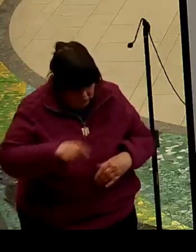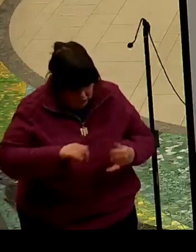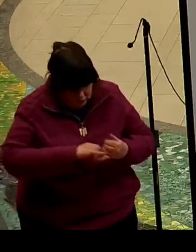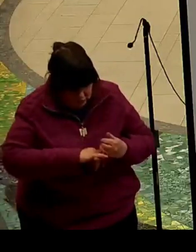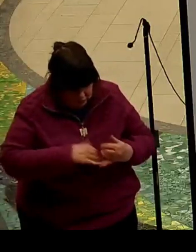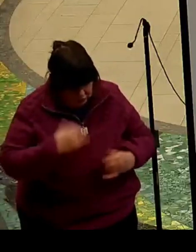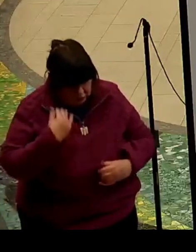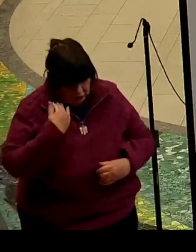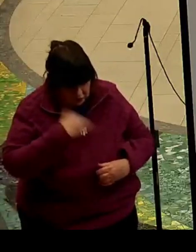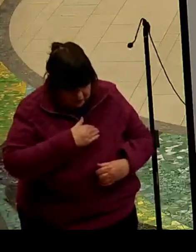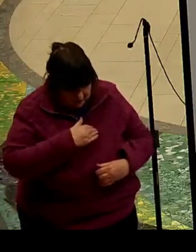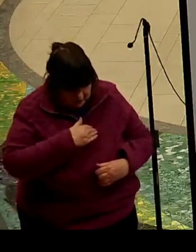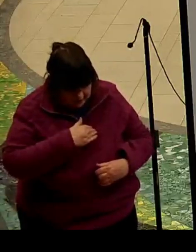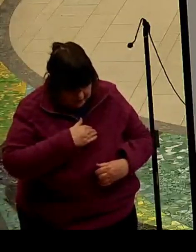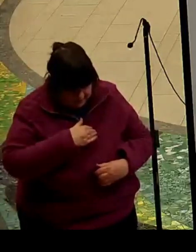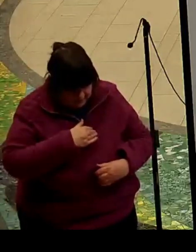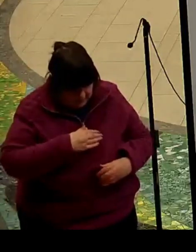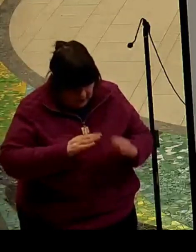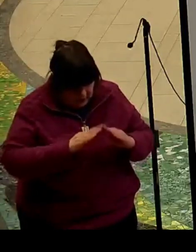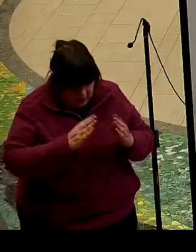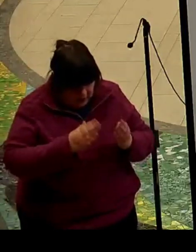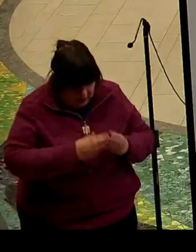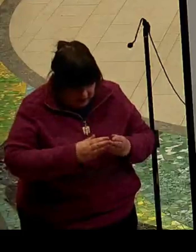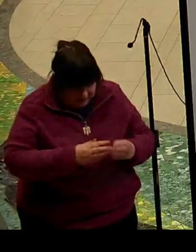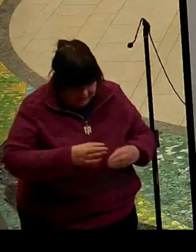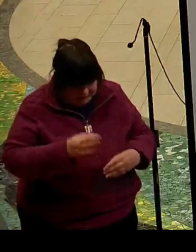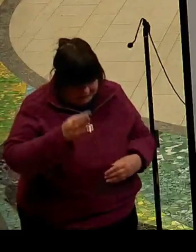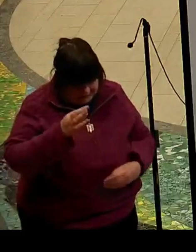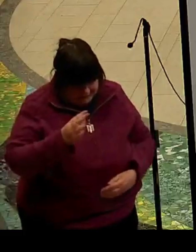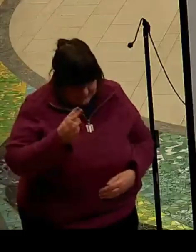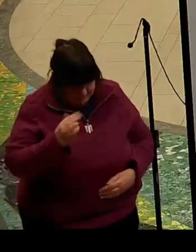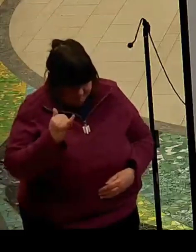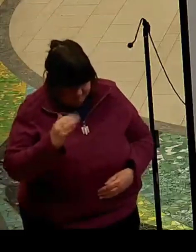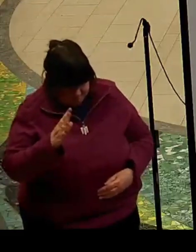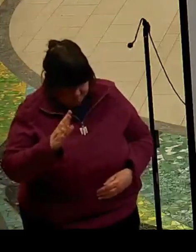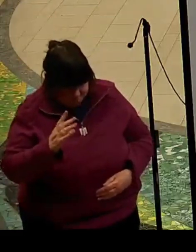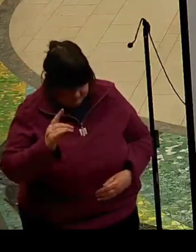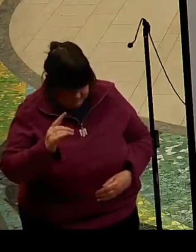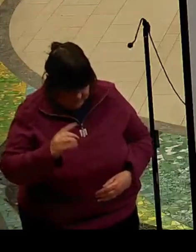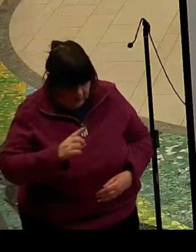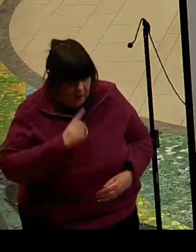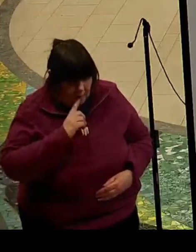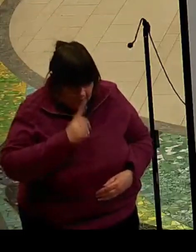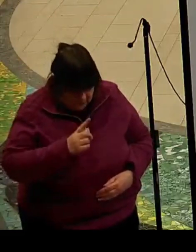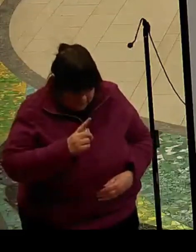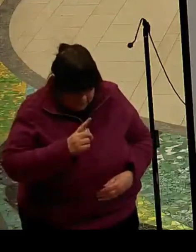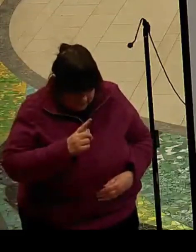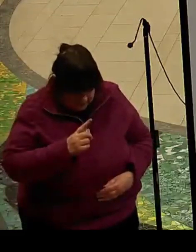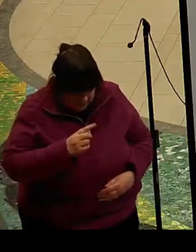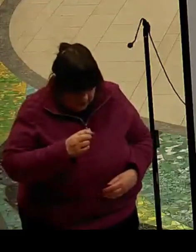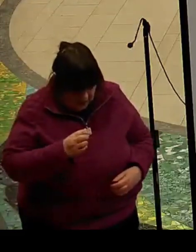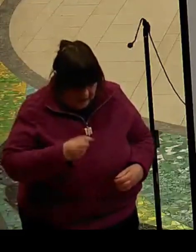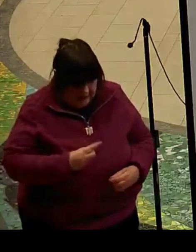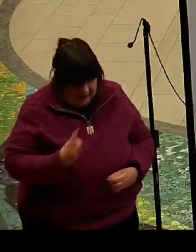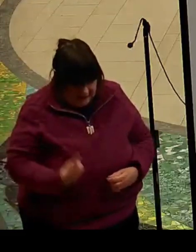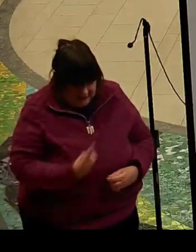just those who kill are guilty but